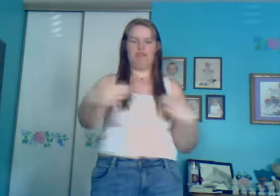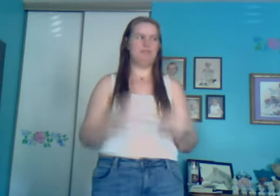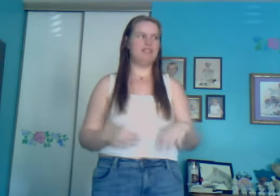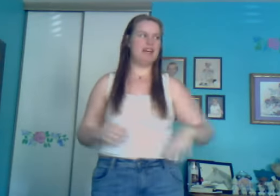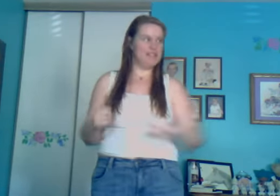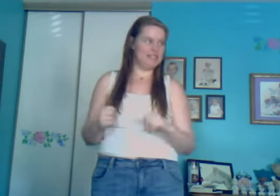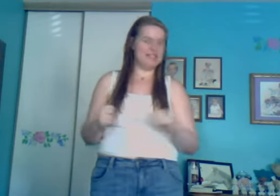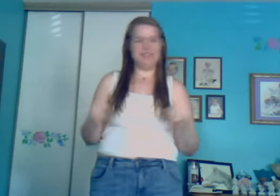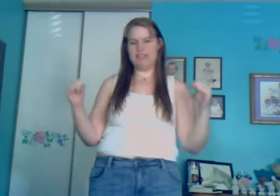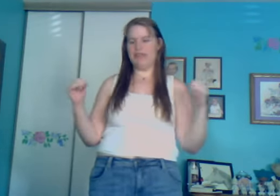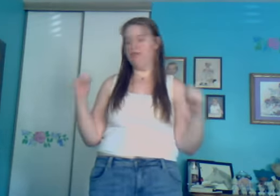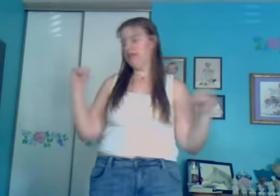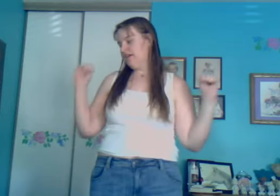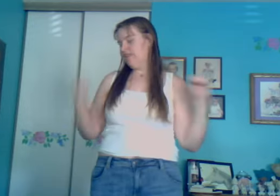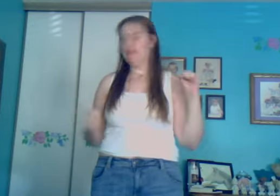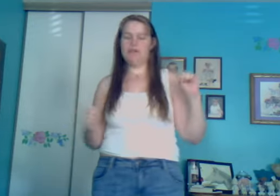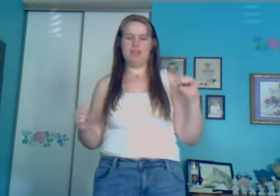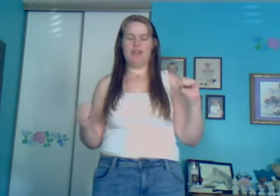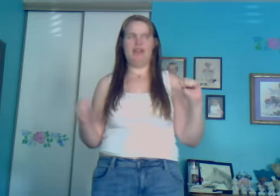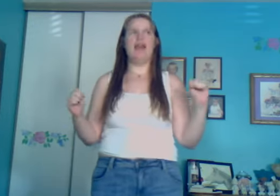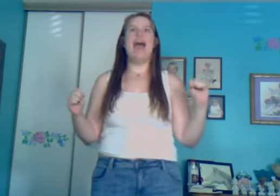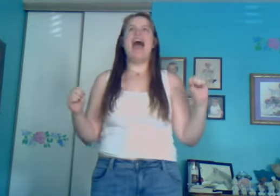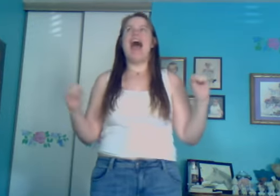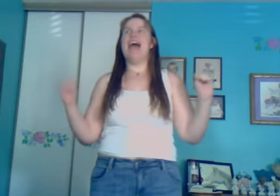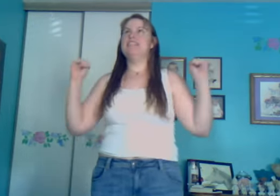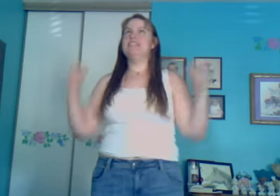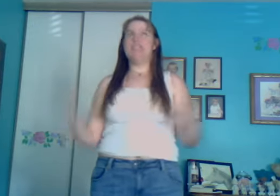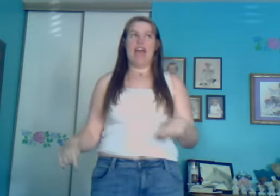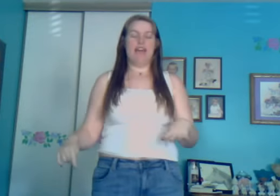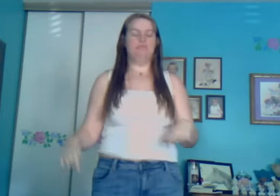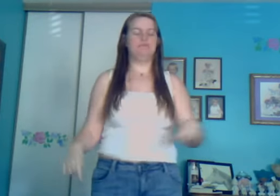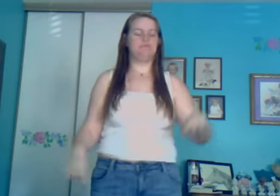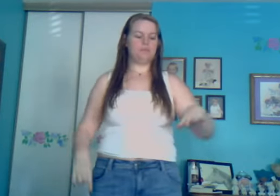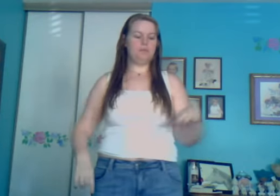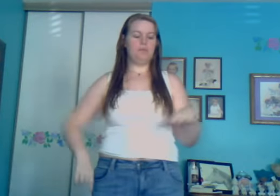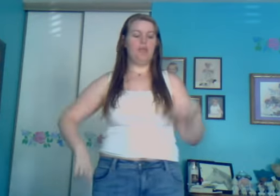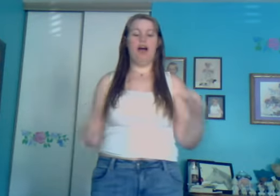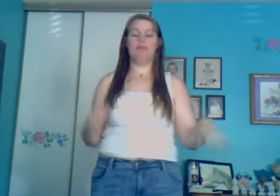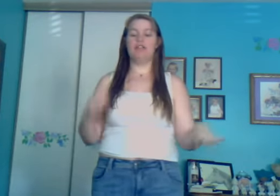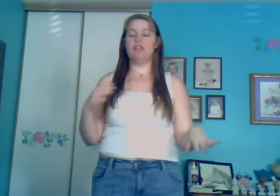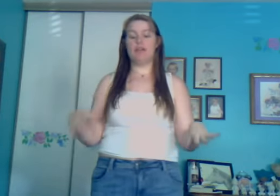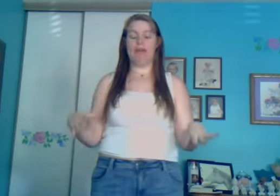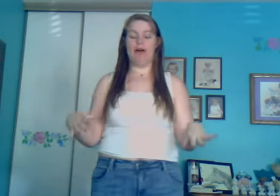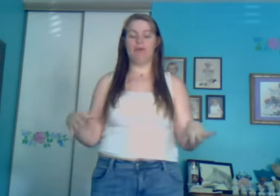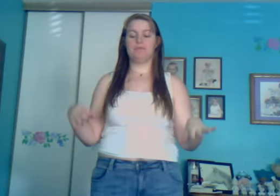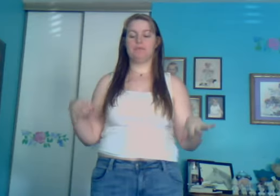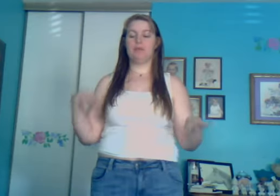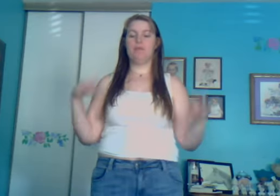slash distance, so let me know what you think. And today, I'm going to talk about Portal